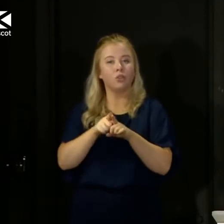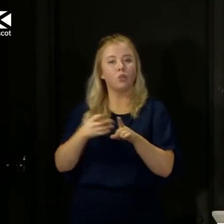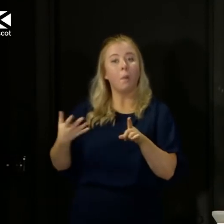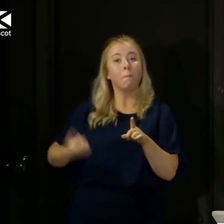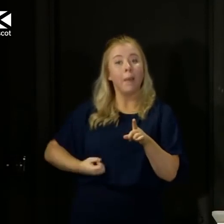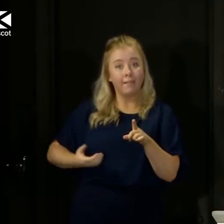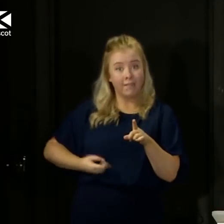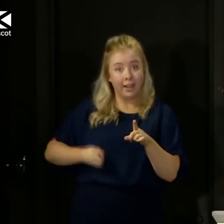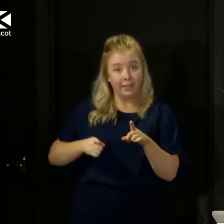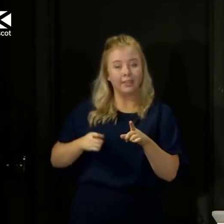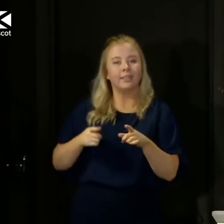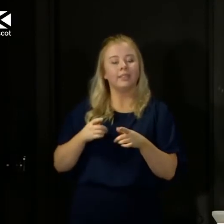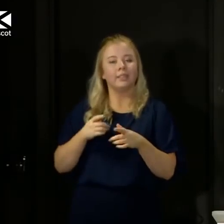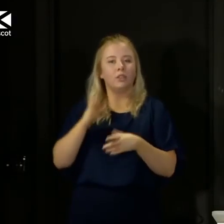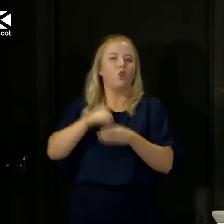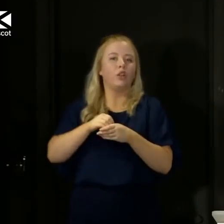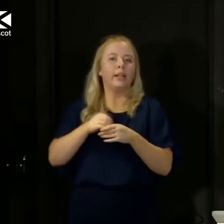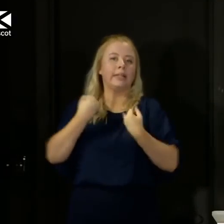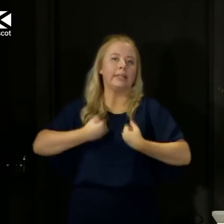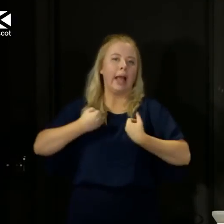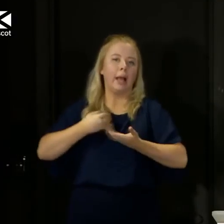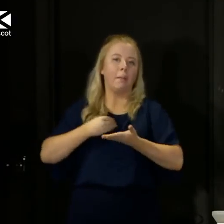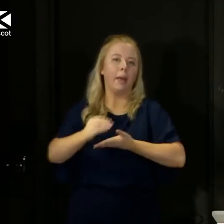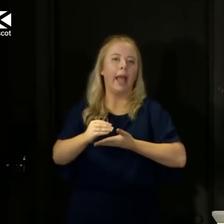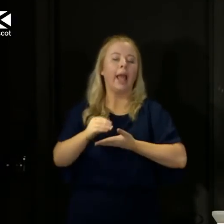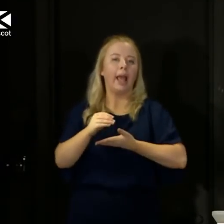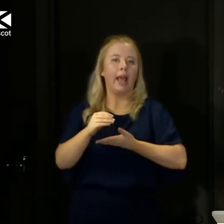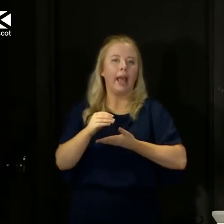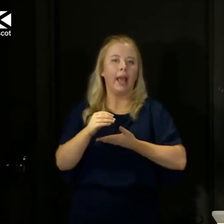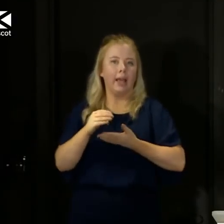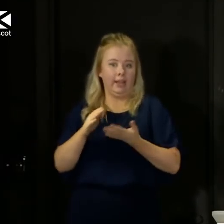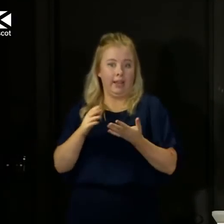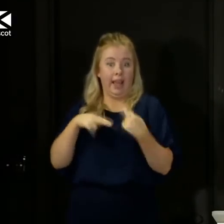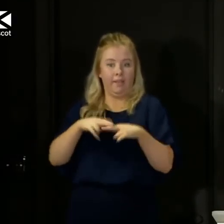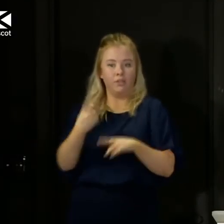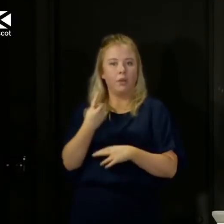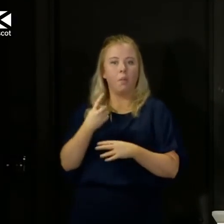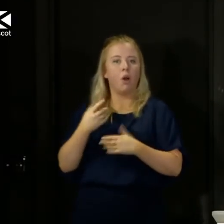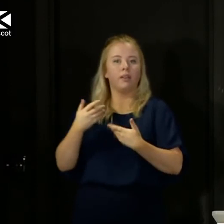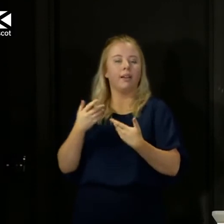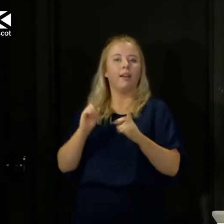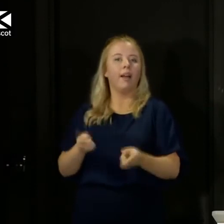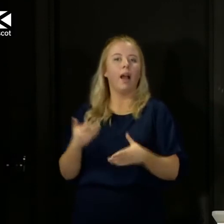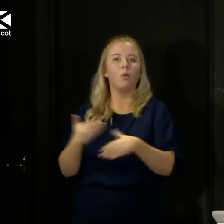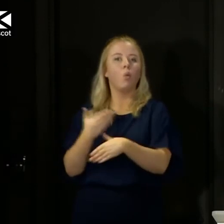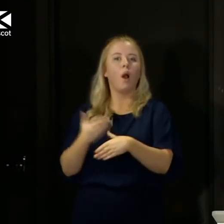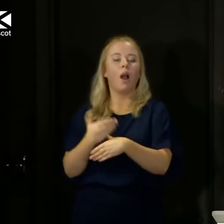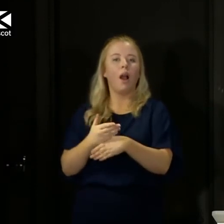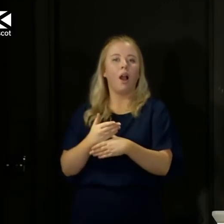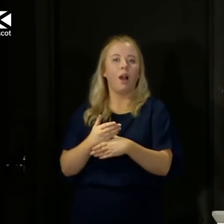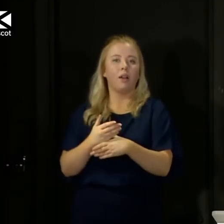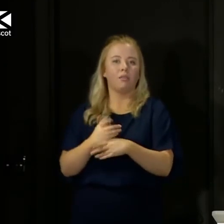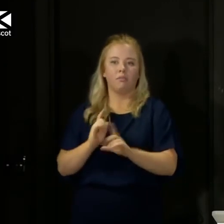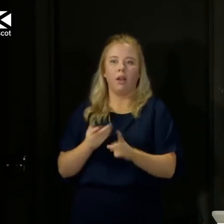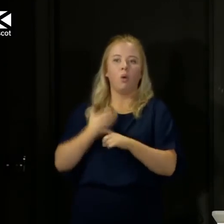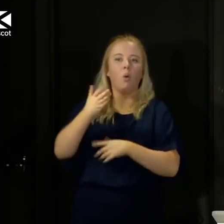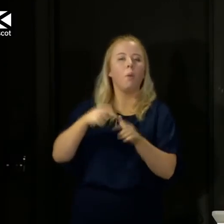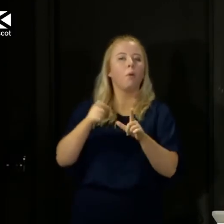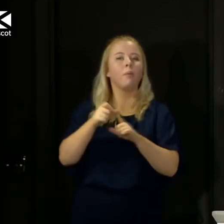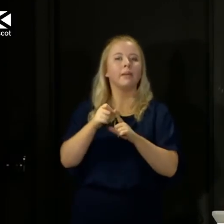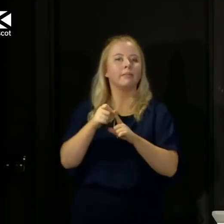statutory sick pay, take account of the fact that people might be off work or unable to attend appointments through no fault of their own.